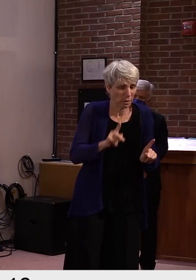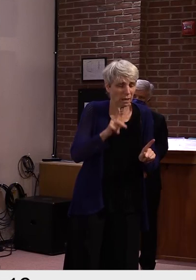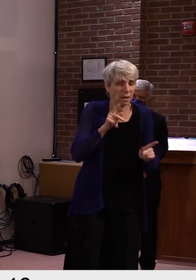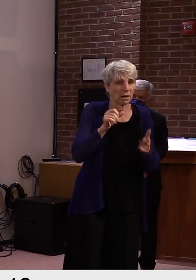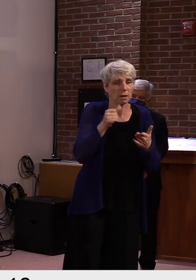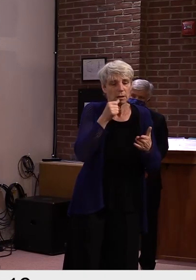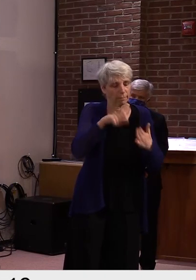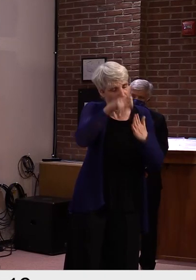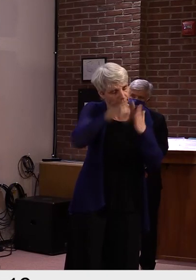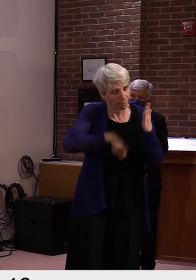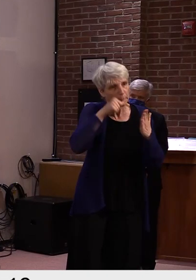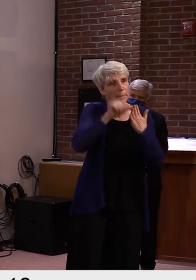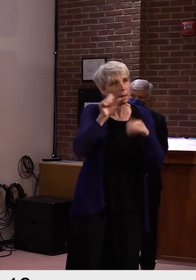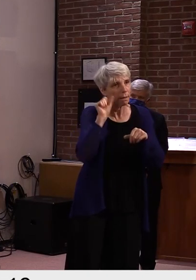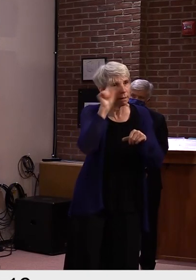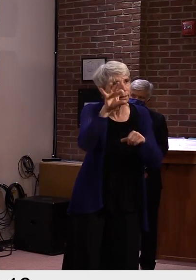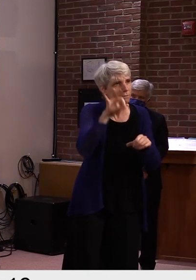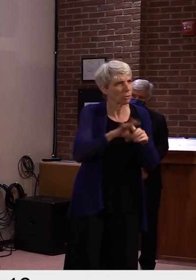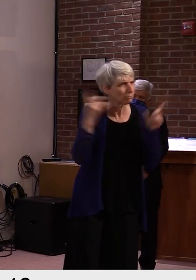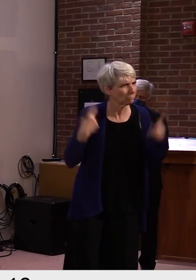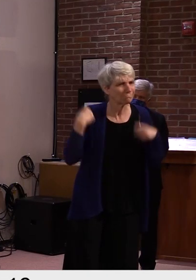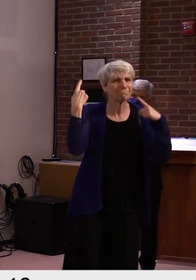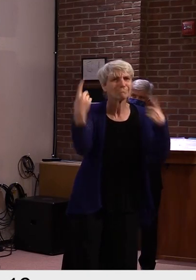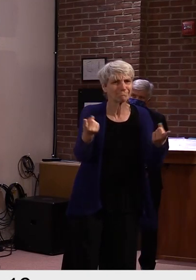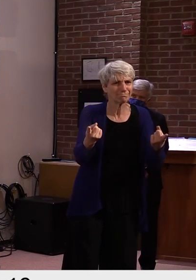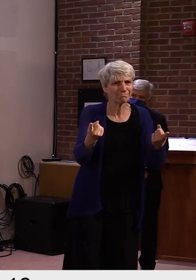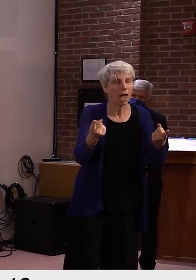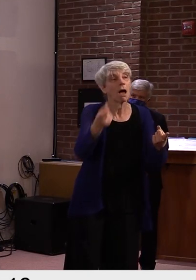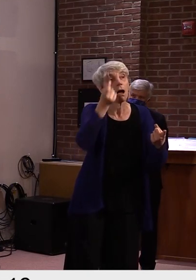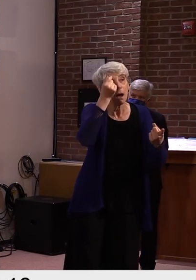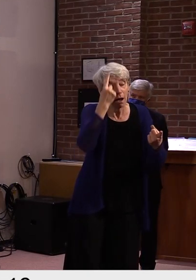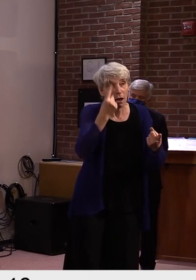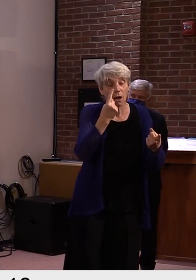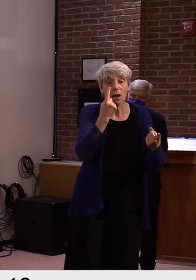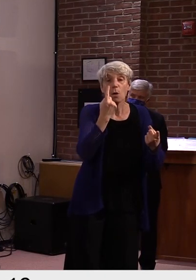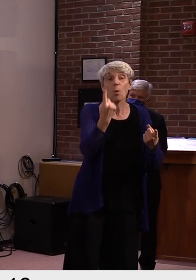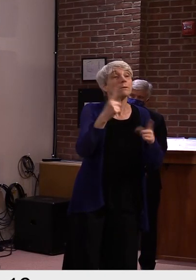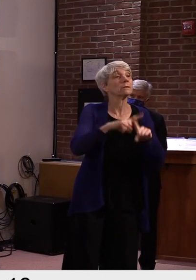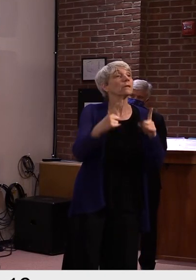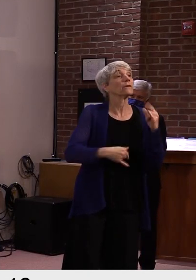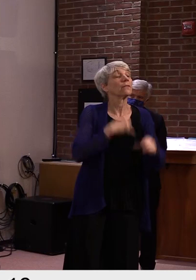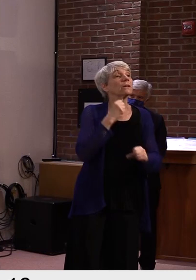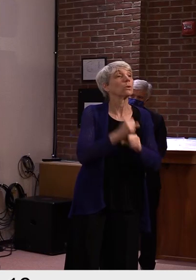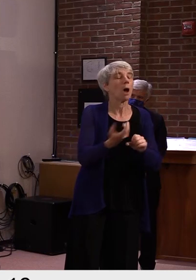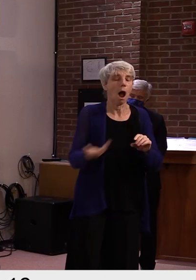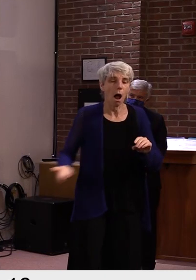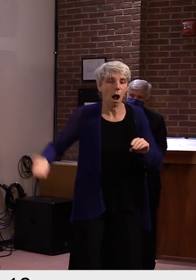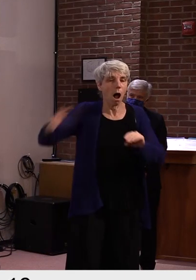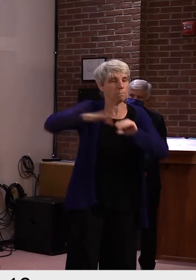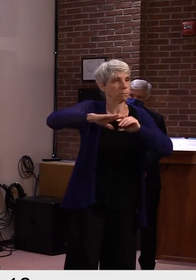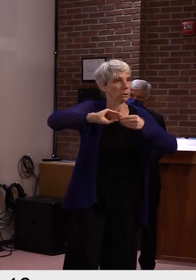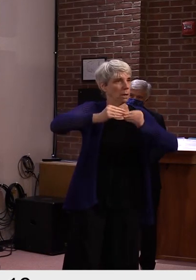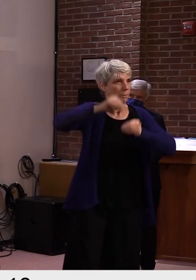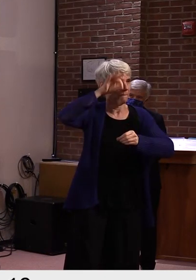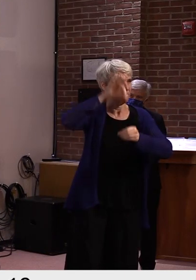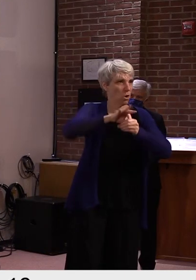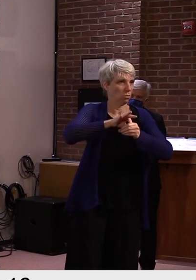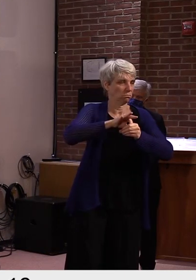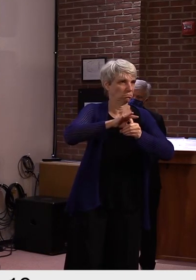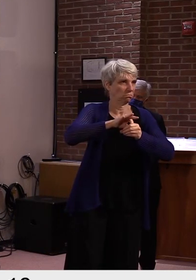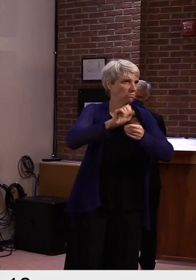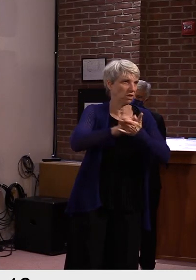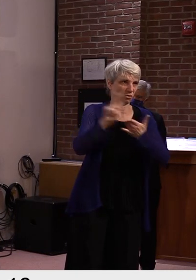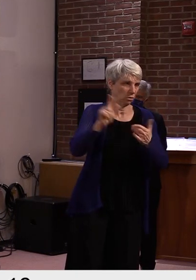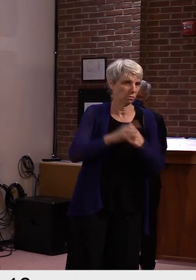any different than any of the election except for a higher participation rate. So the difference was the Secretary of